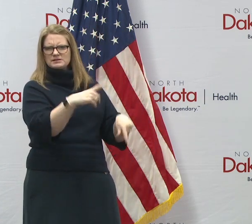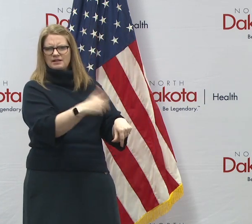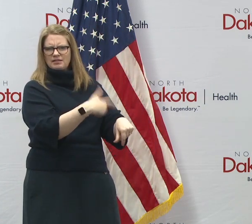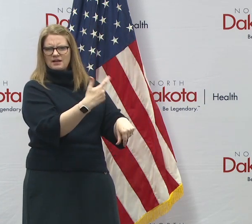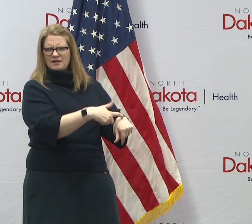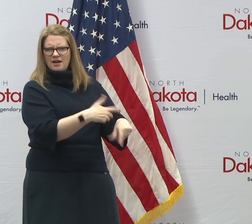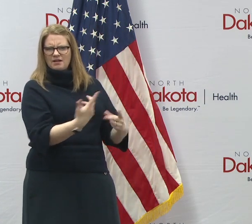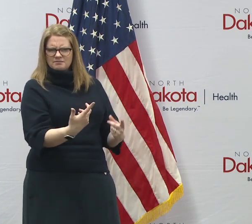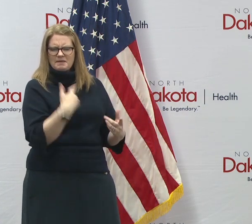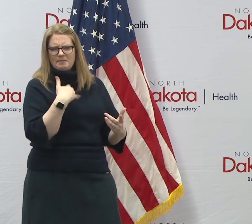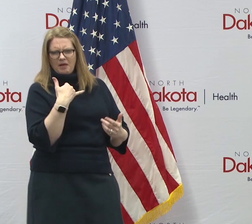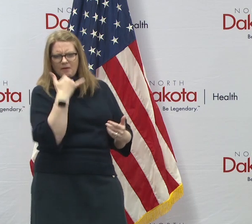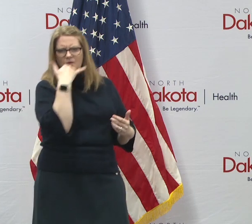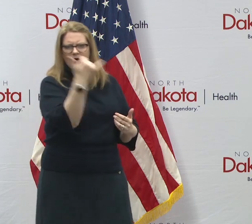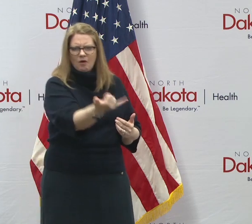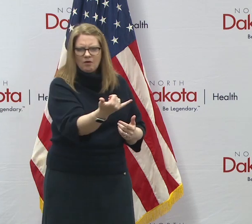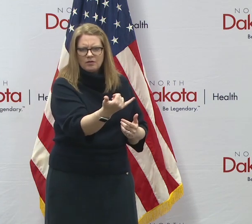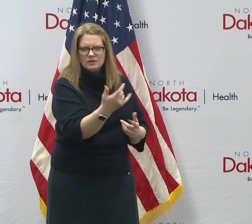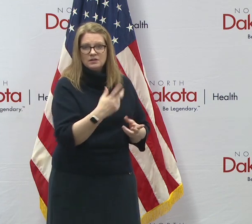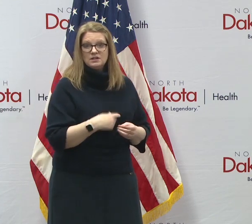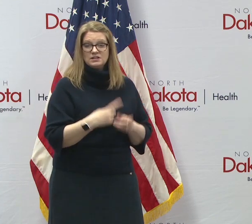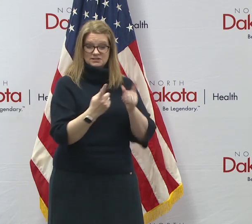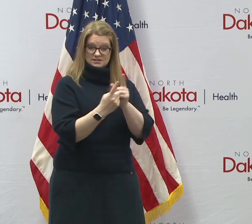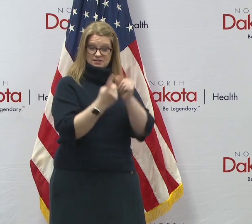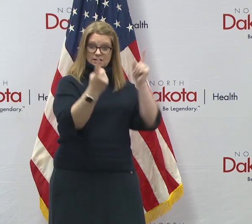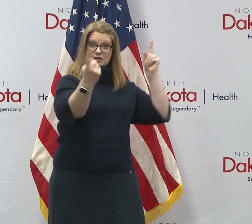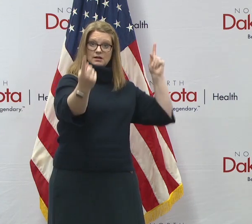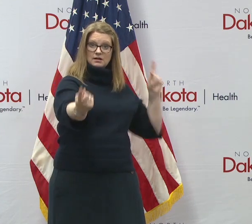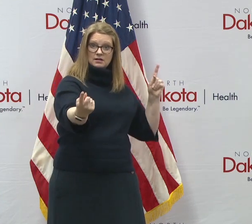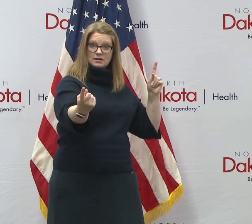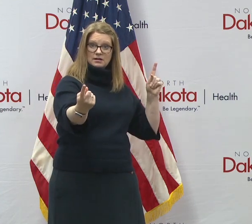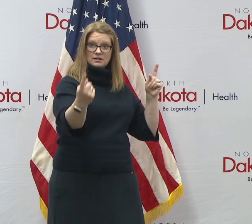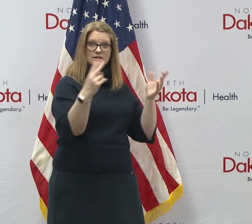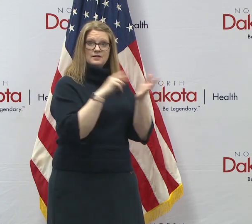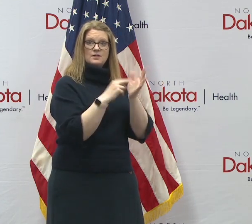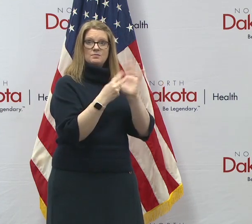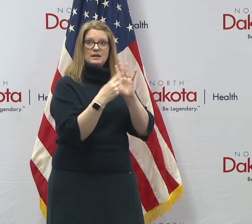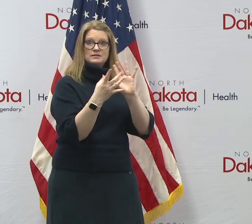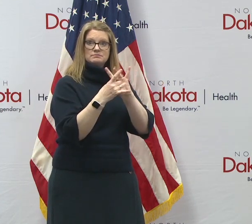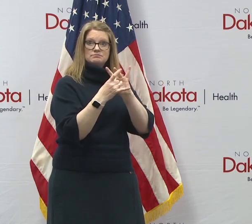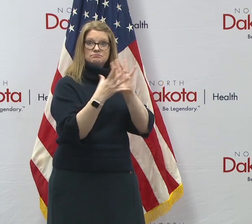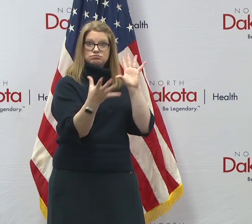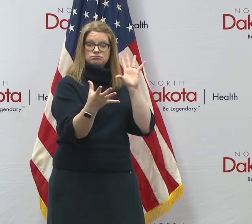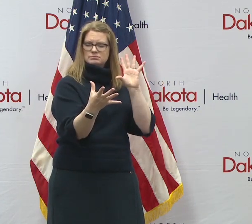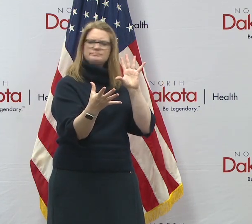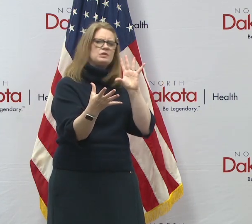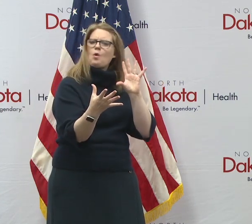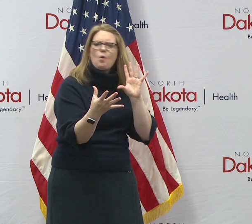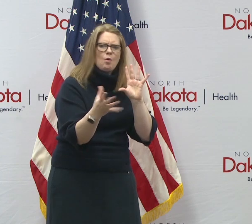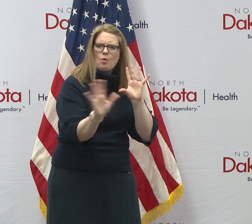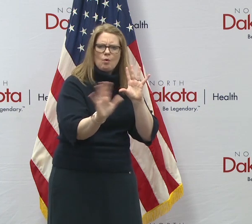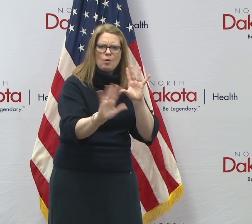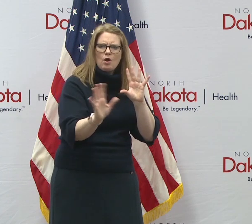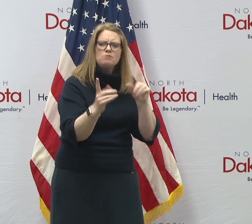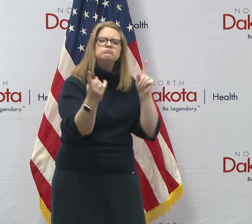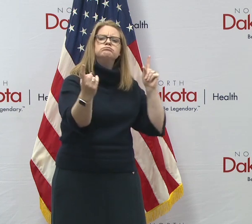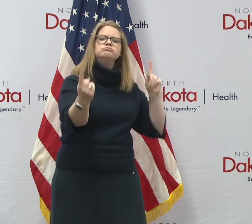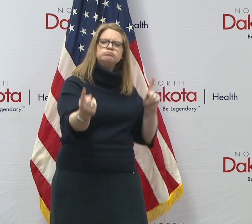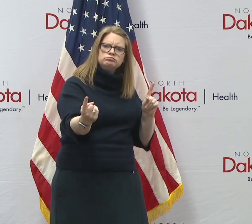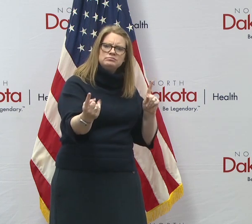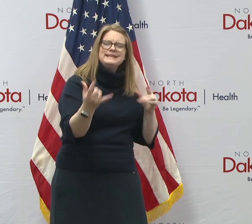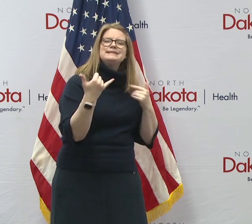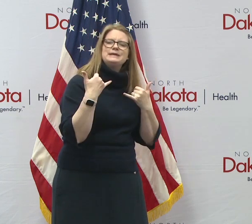distancing does not mean social disconnection. I believe that's something the governor has, has mentioned in the past.